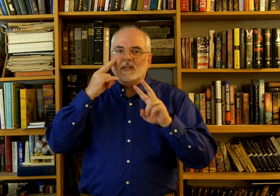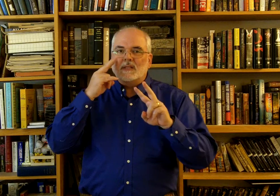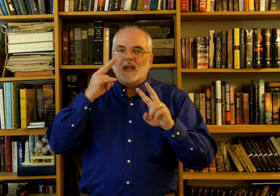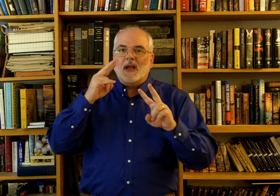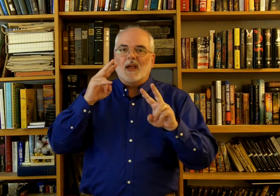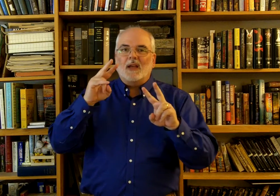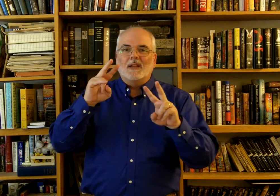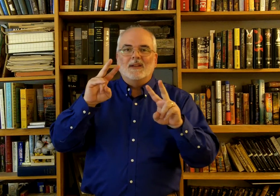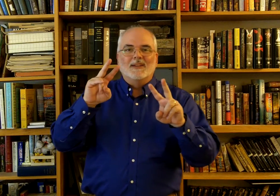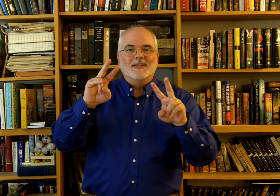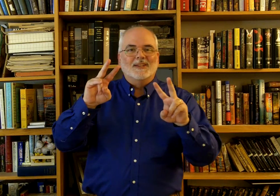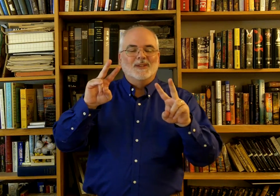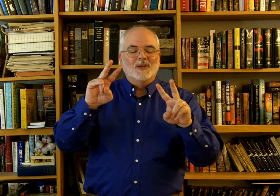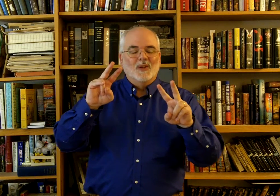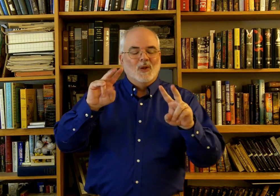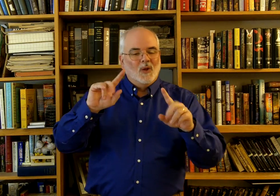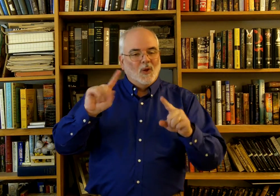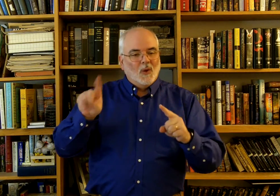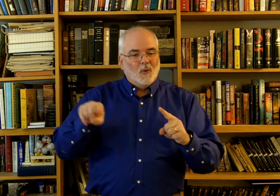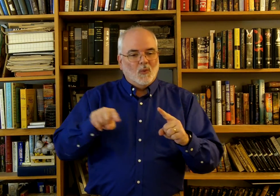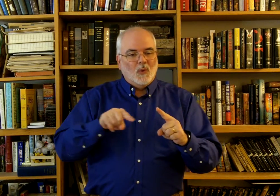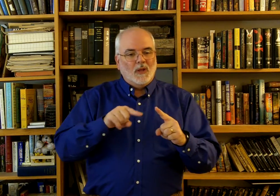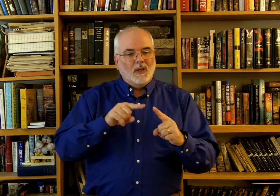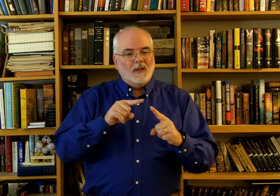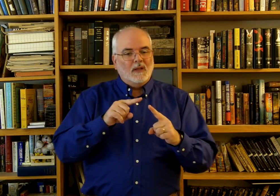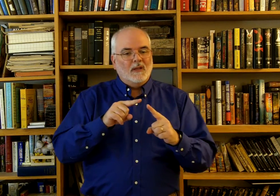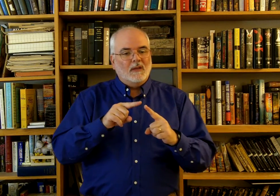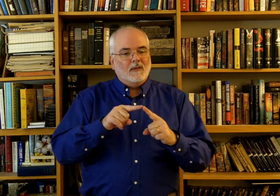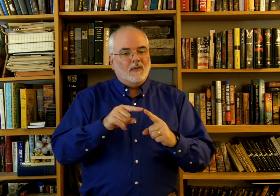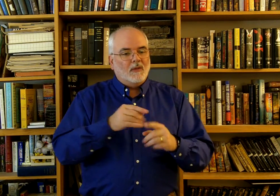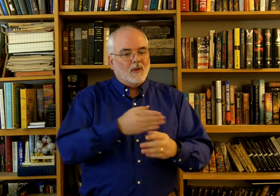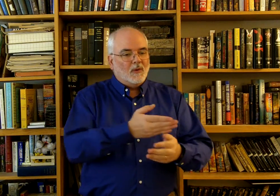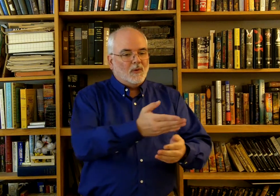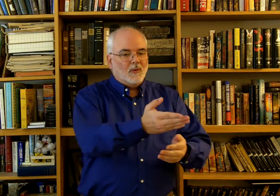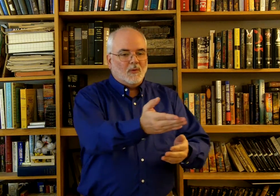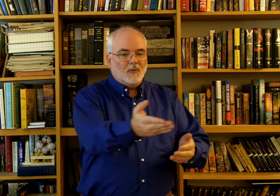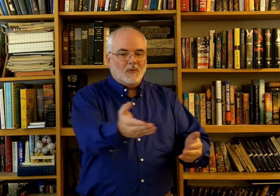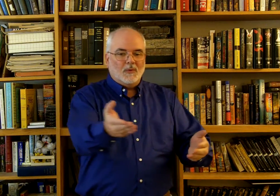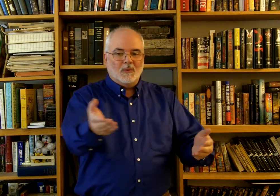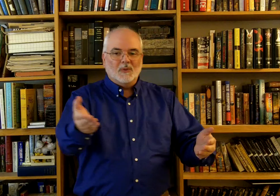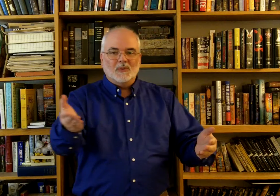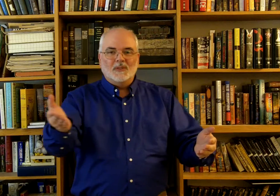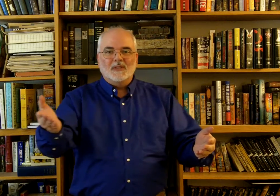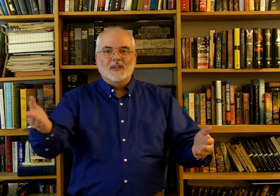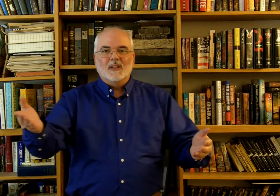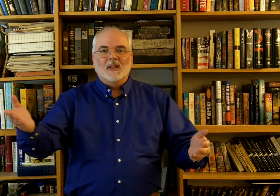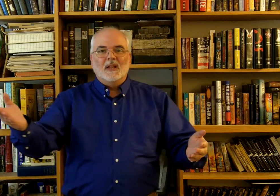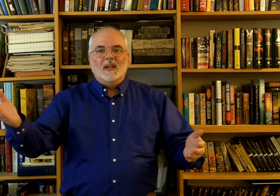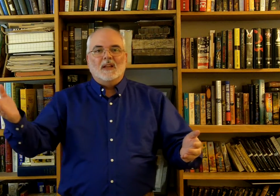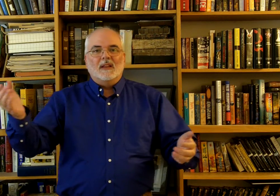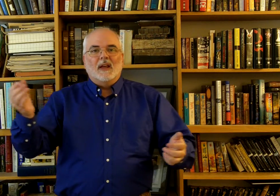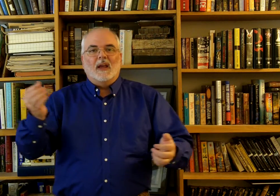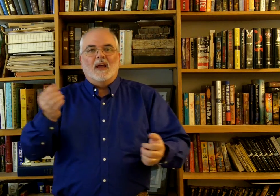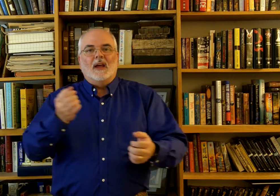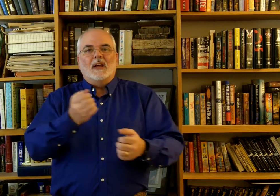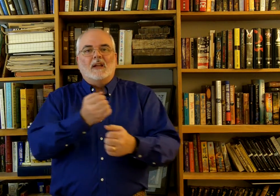sight when those that